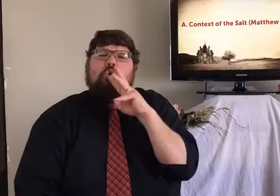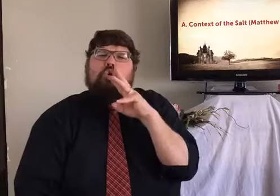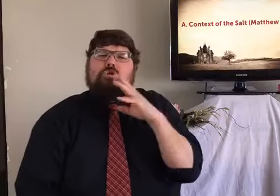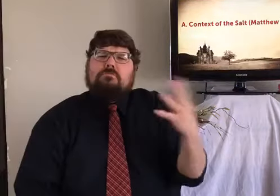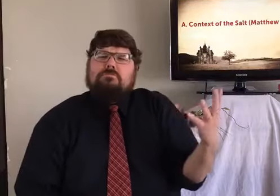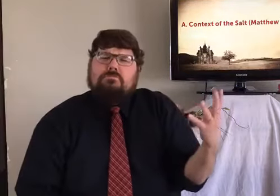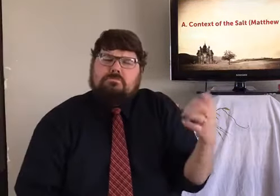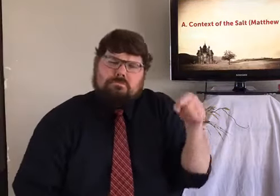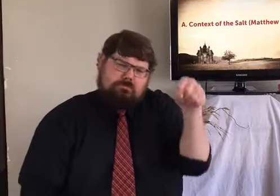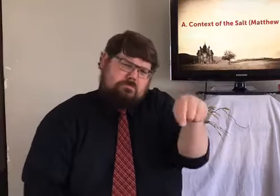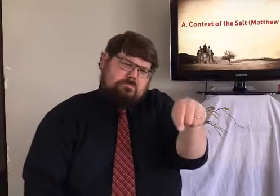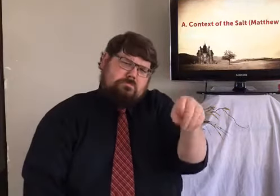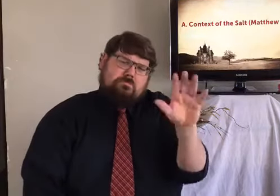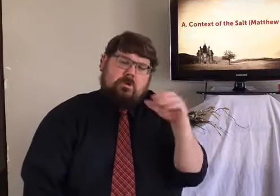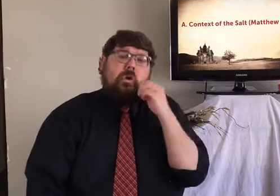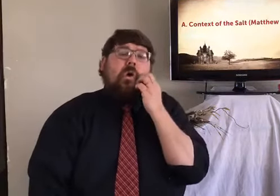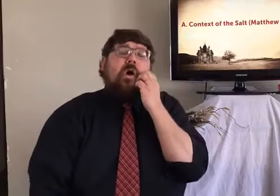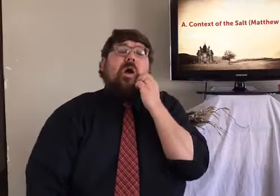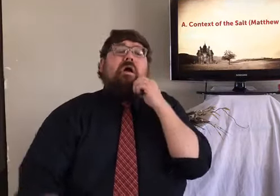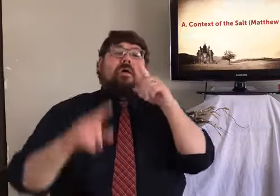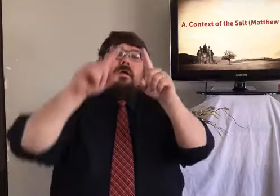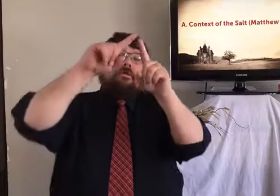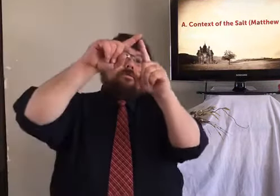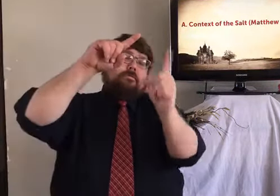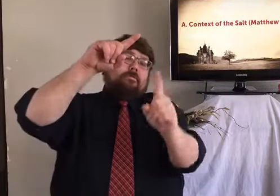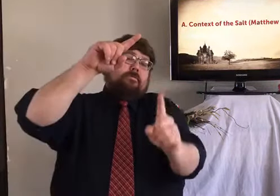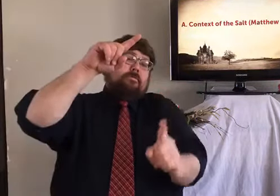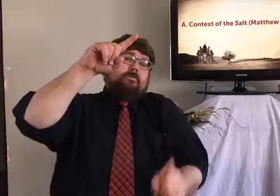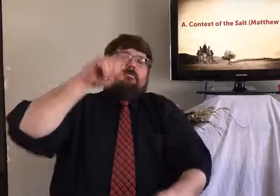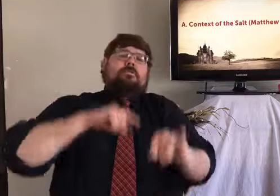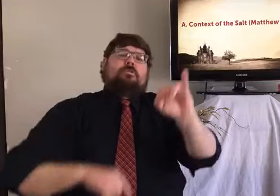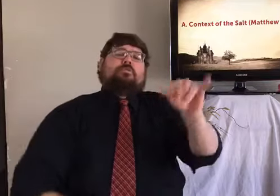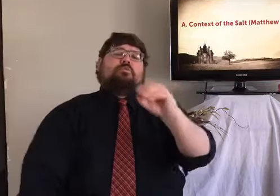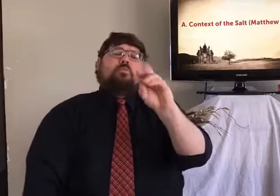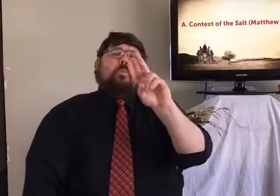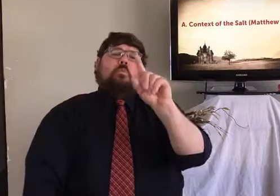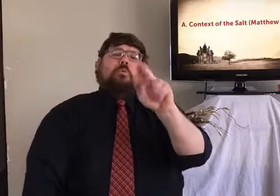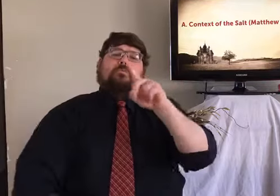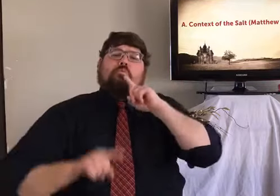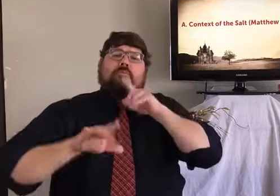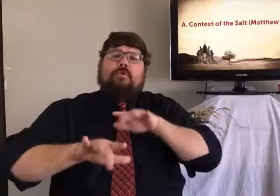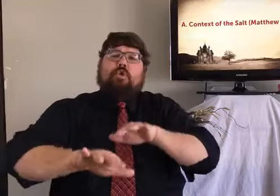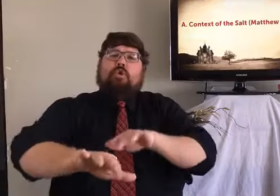delivered the Sermon on the Mount, they were by the Sea of Galilee. It was a fresh water source.